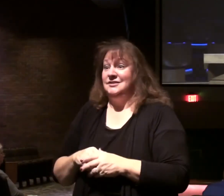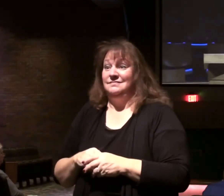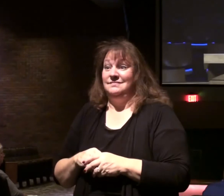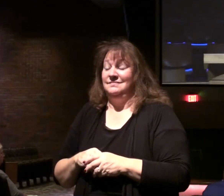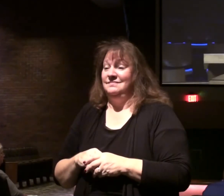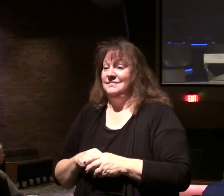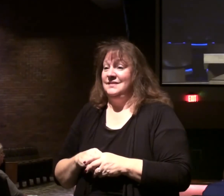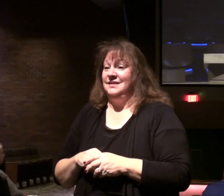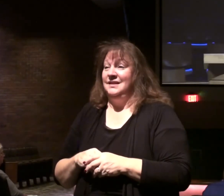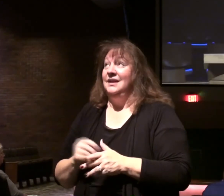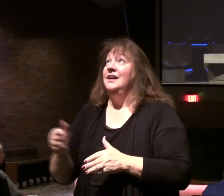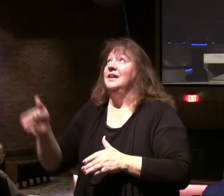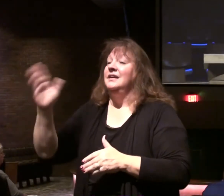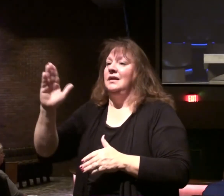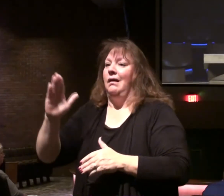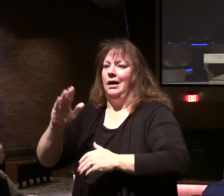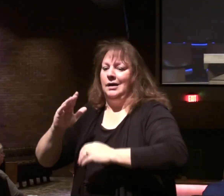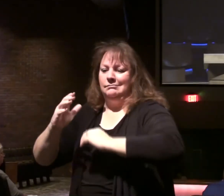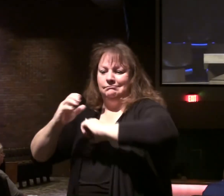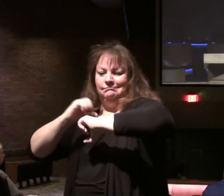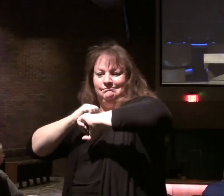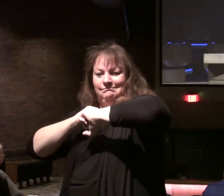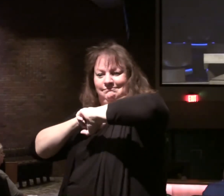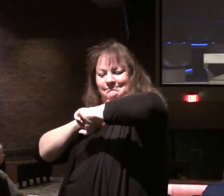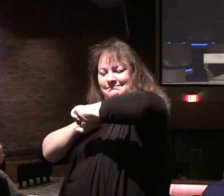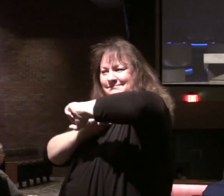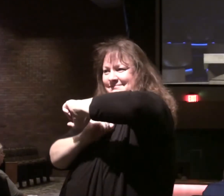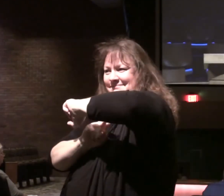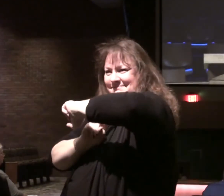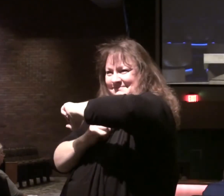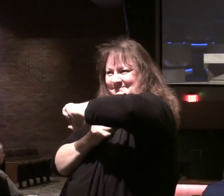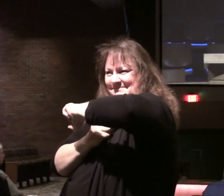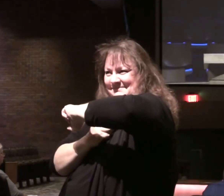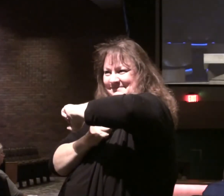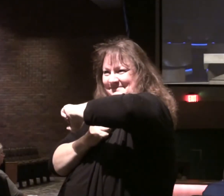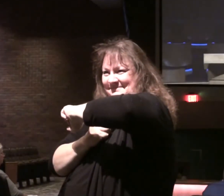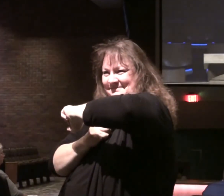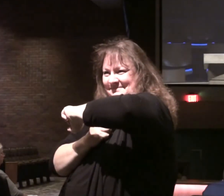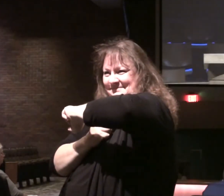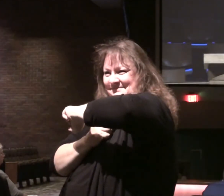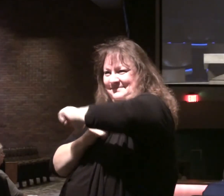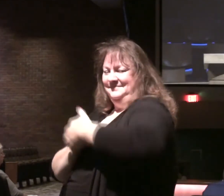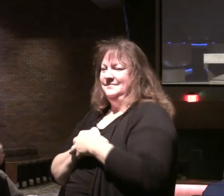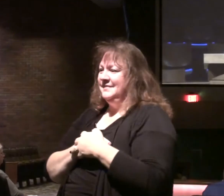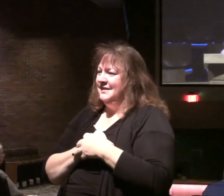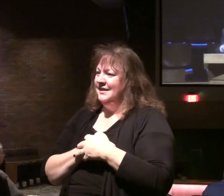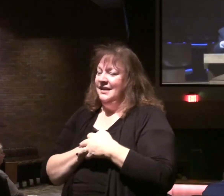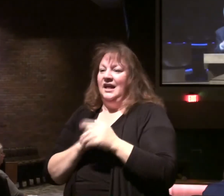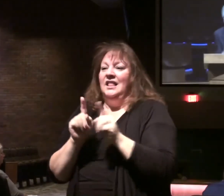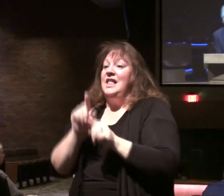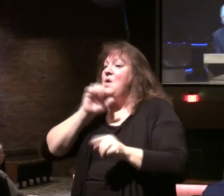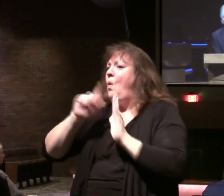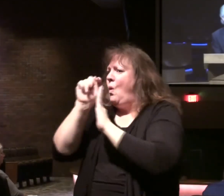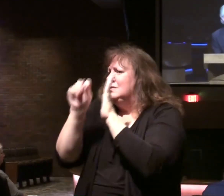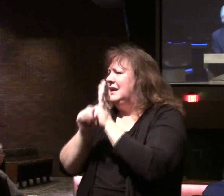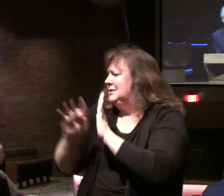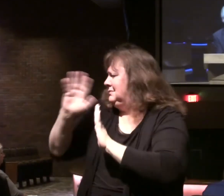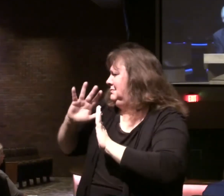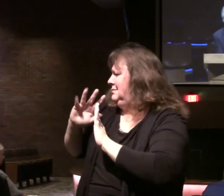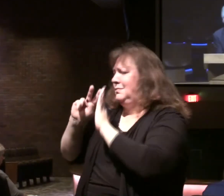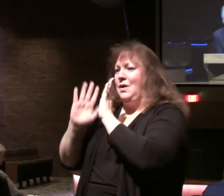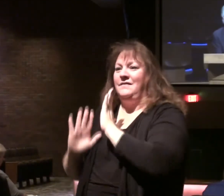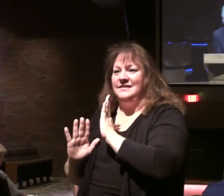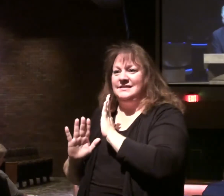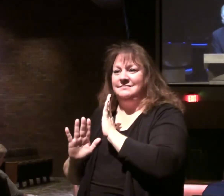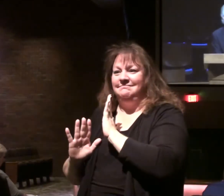They are divinely, supernaturally protected by God. Like some of the Old Testament prophets. And